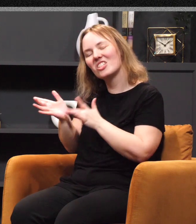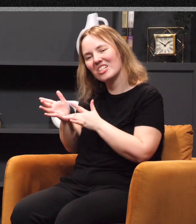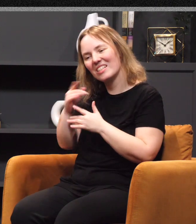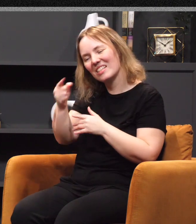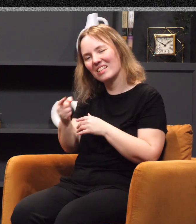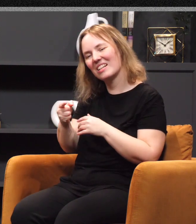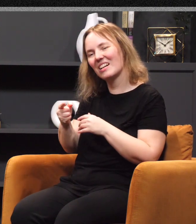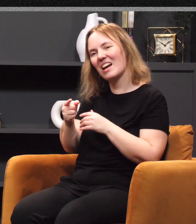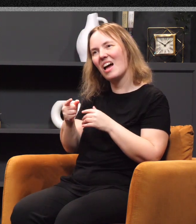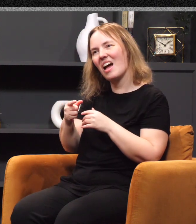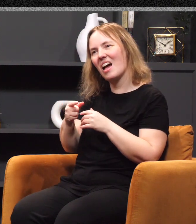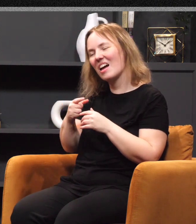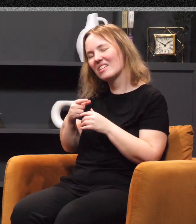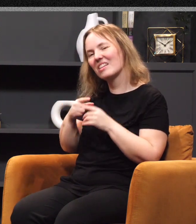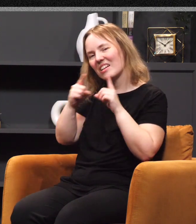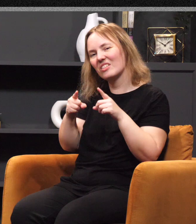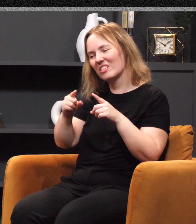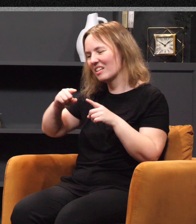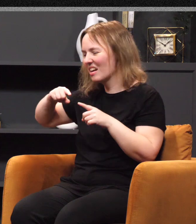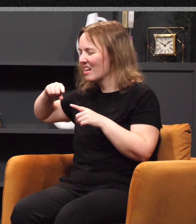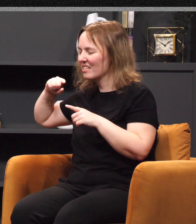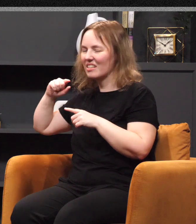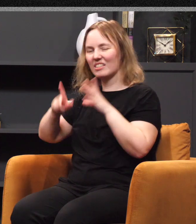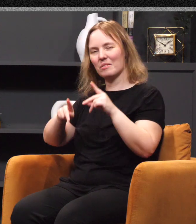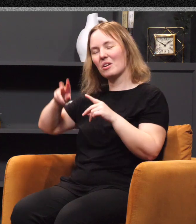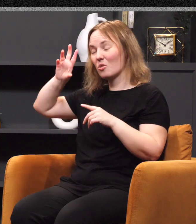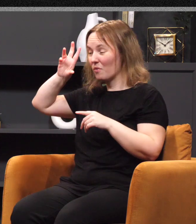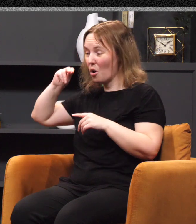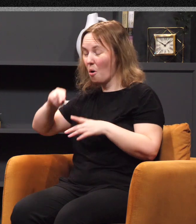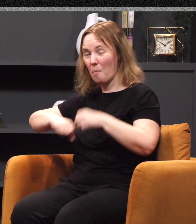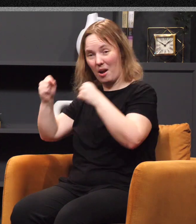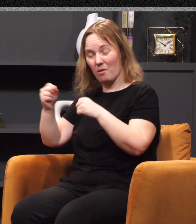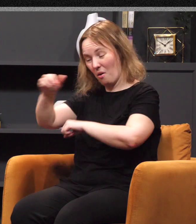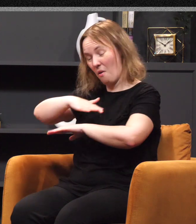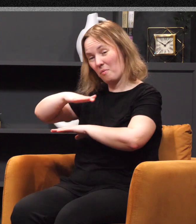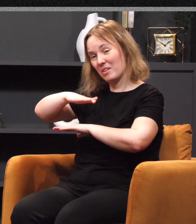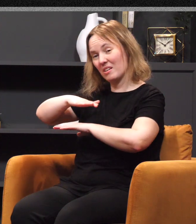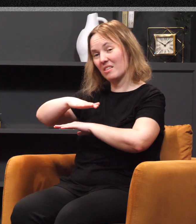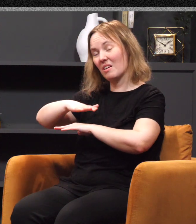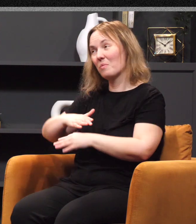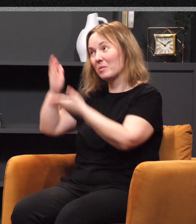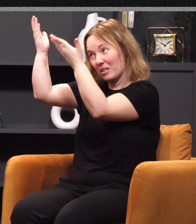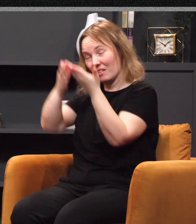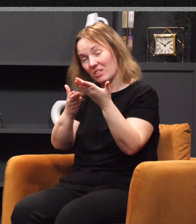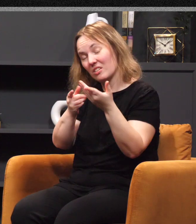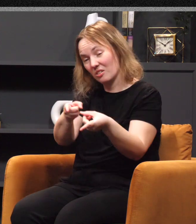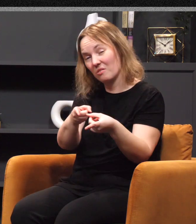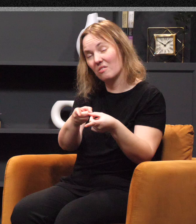give you life or take your life? And Jesus says, you have no power over me other than what's been given to you from above. Jesus knew that and